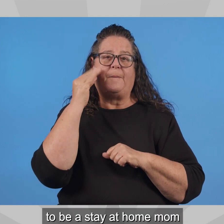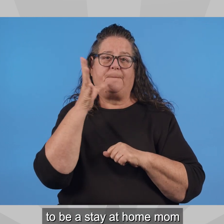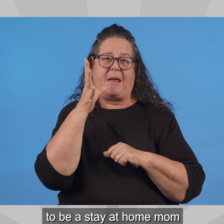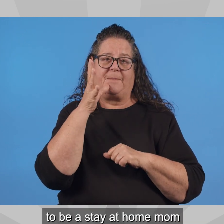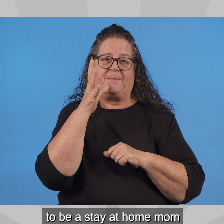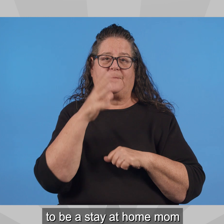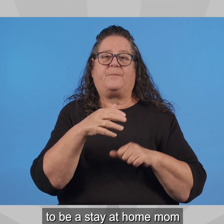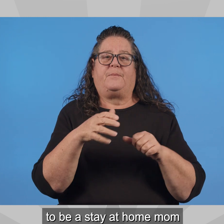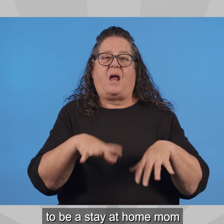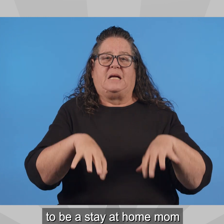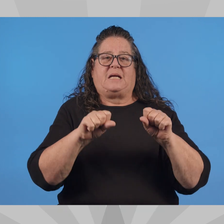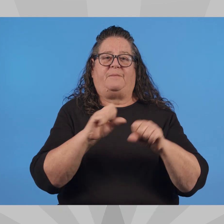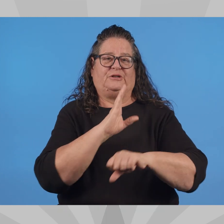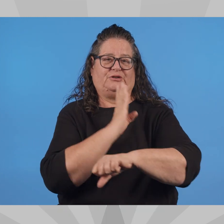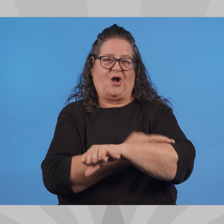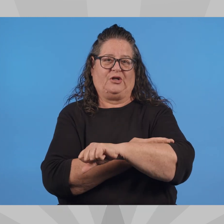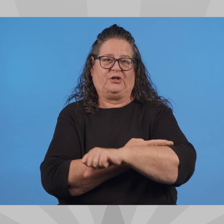to her adopted daughters.